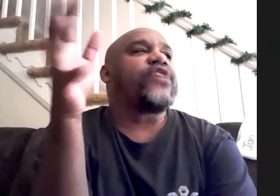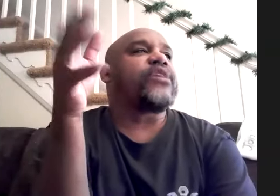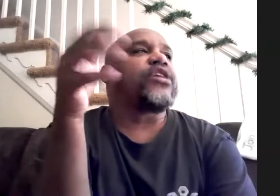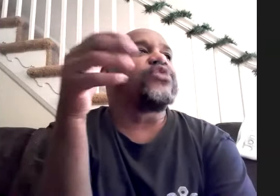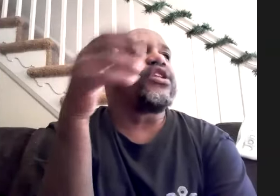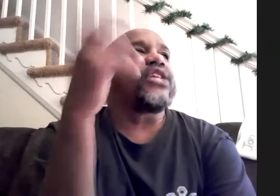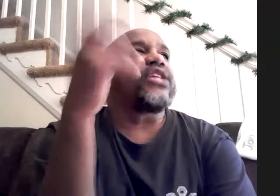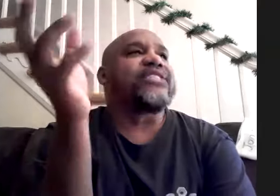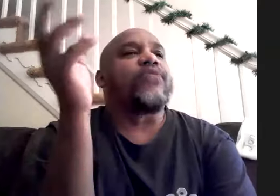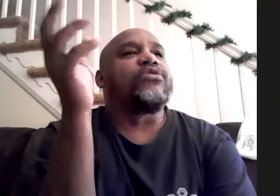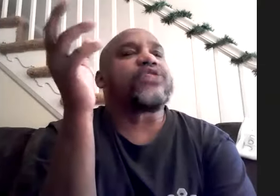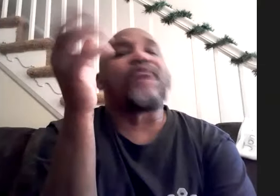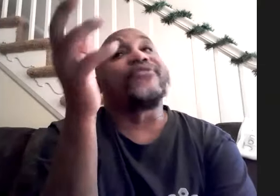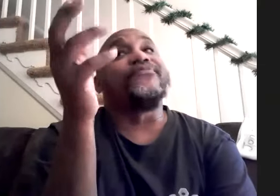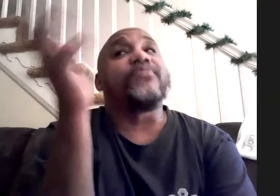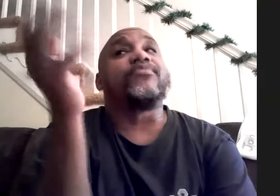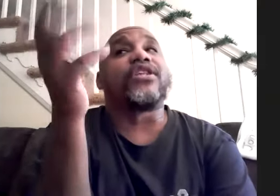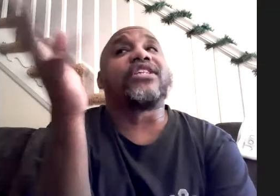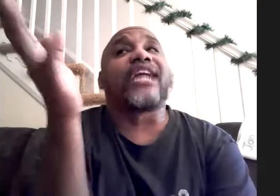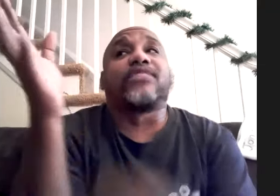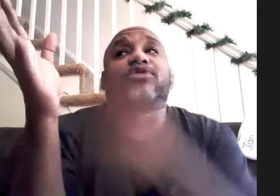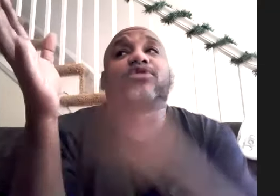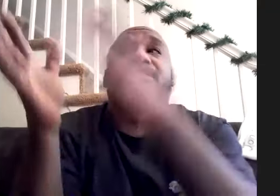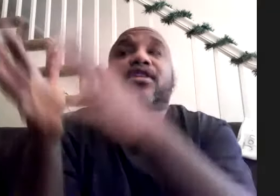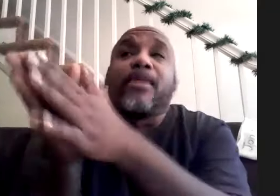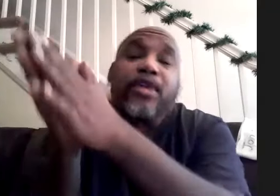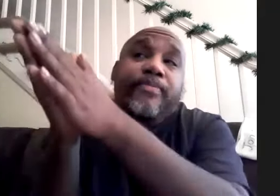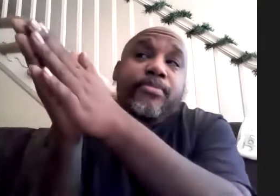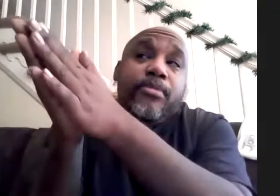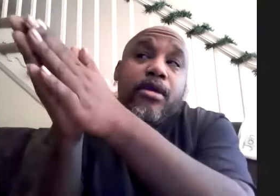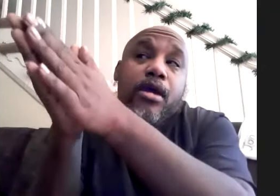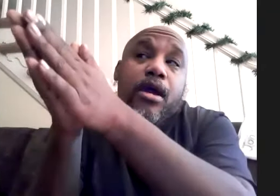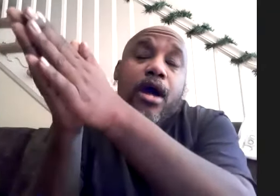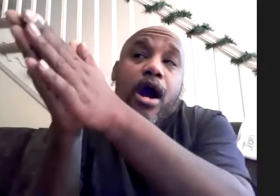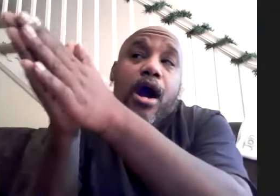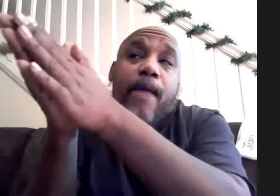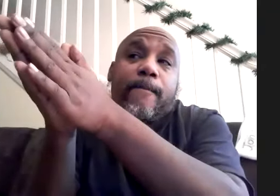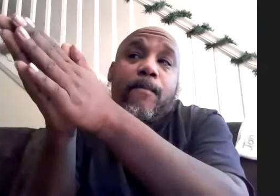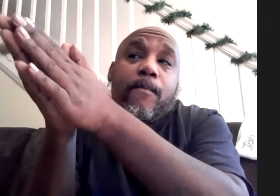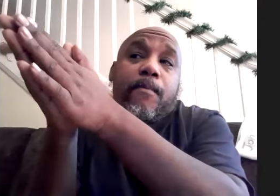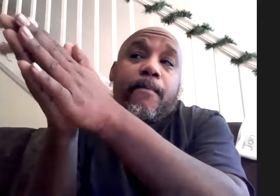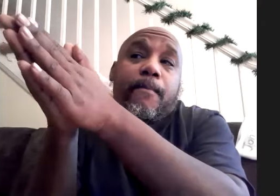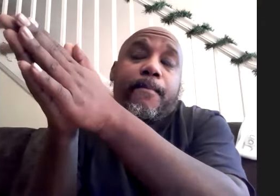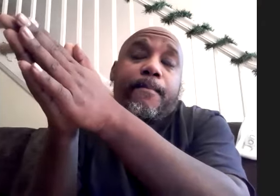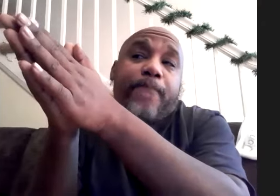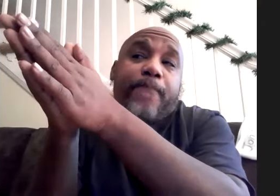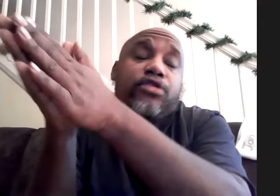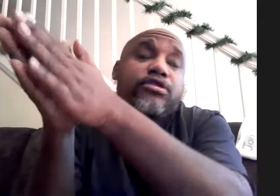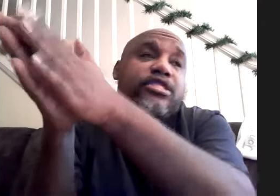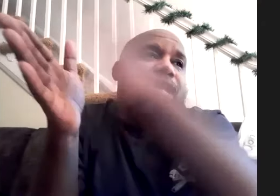because one of the guys that was not really one of the guys that was part of the company um bill decided to